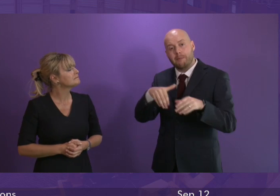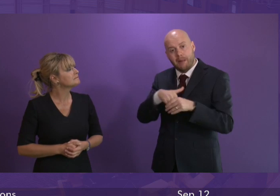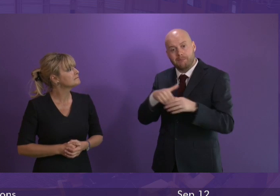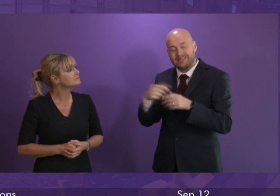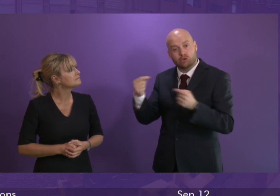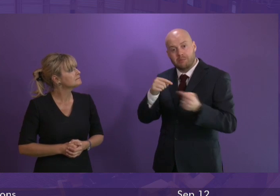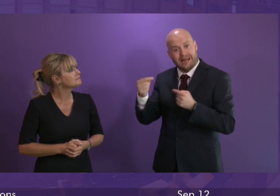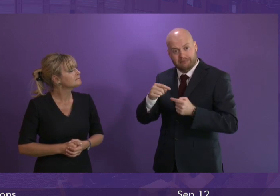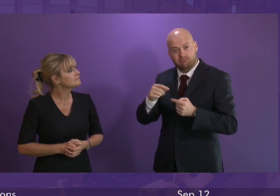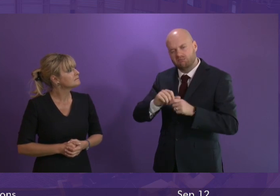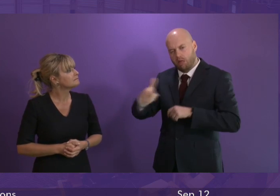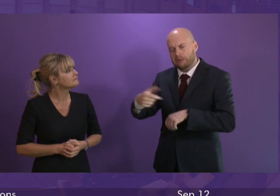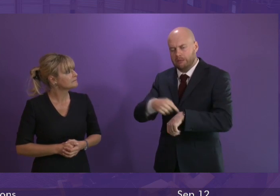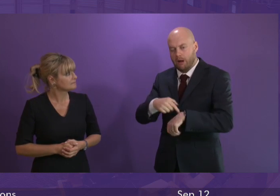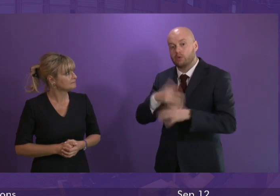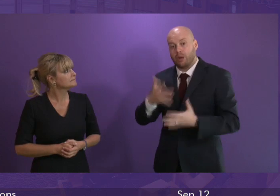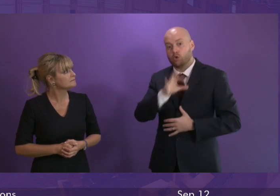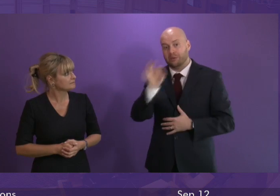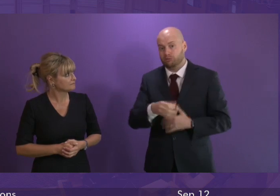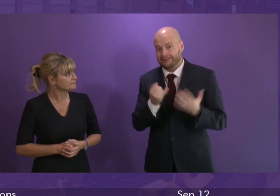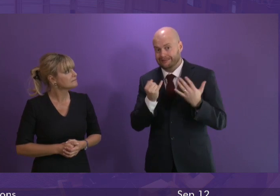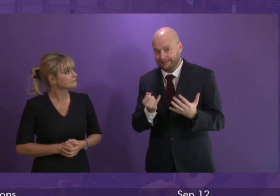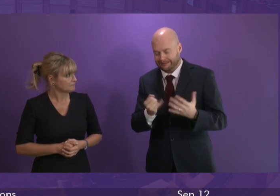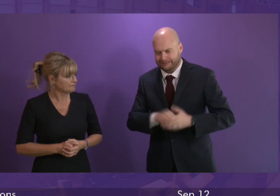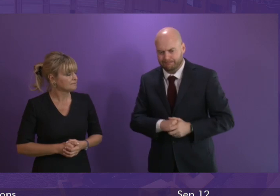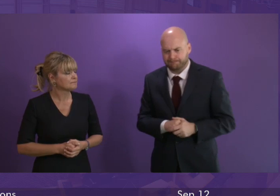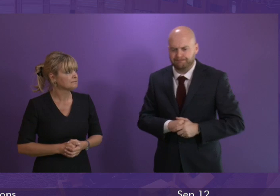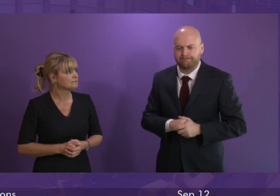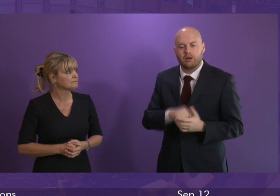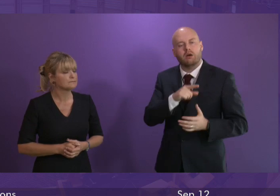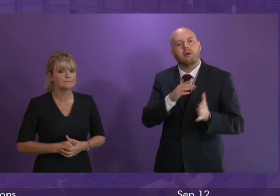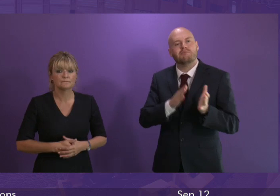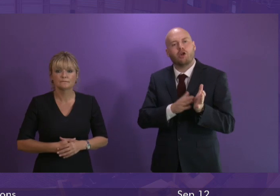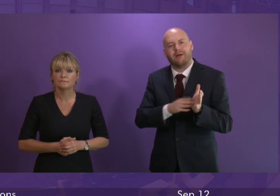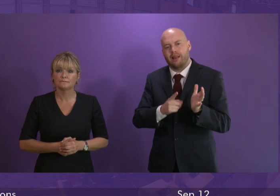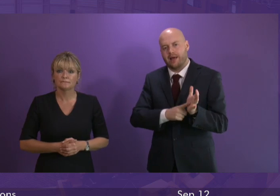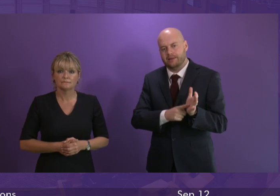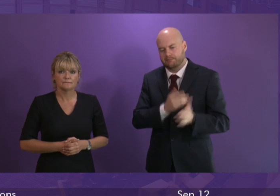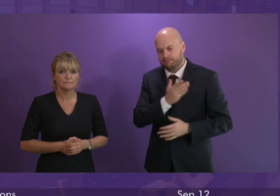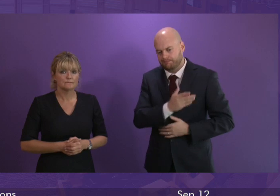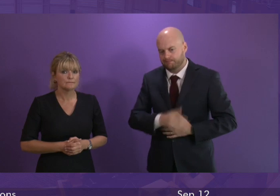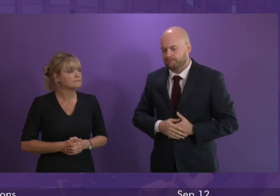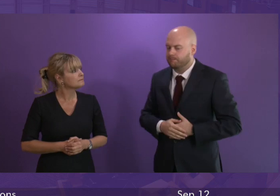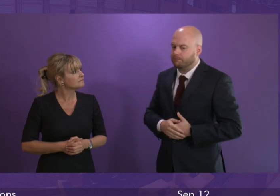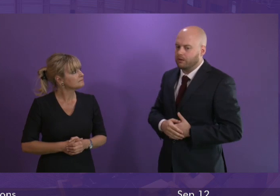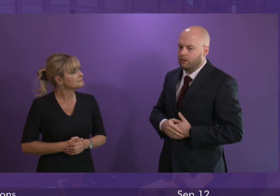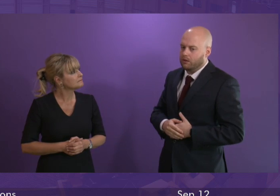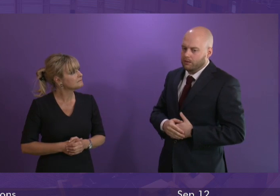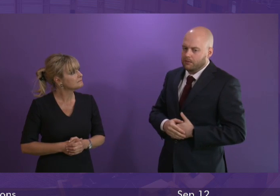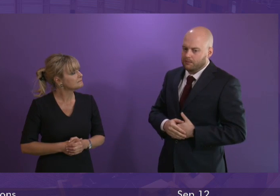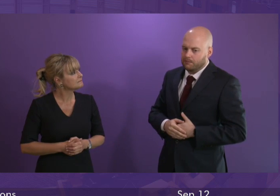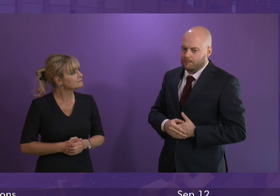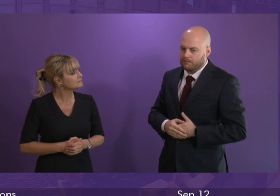can I call question six Monica Lennon thank you presenting officer the members a business starts immediately after FMQ so please